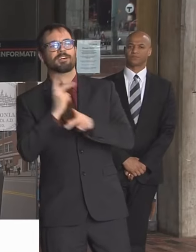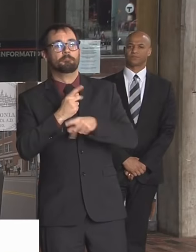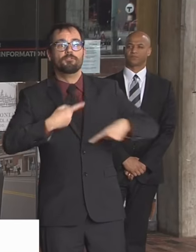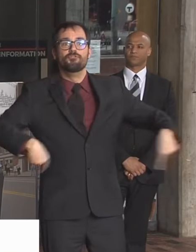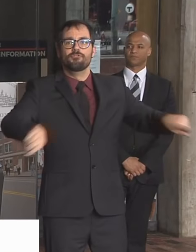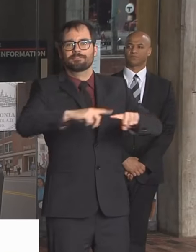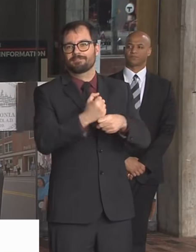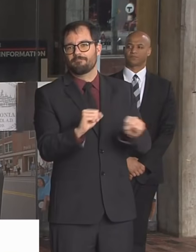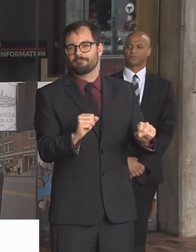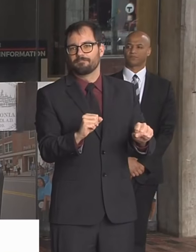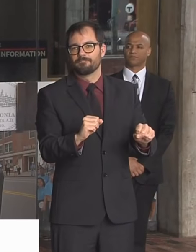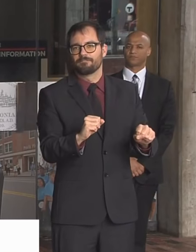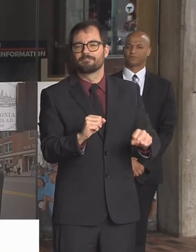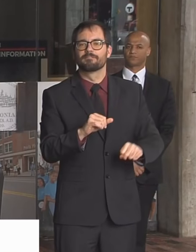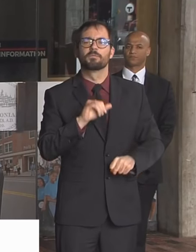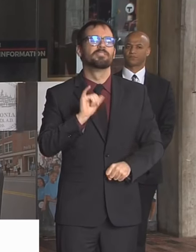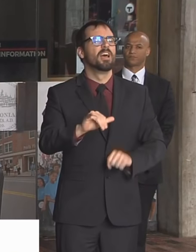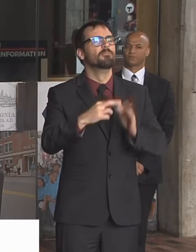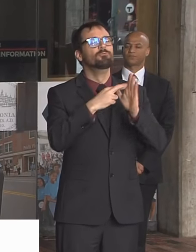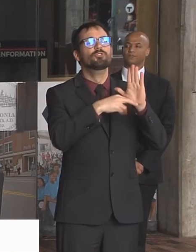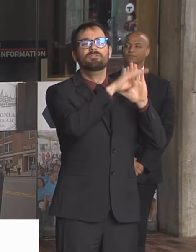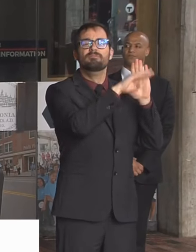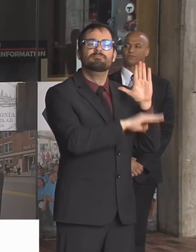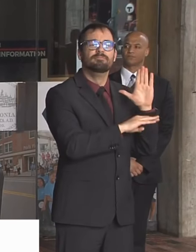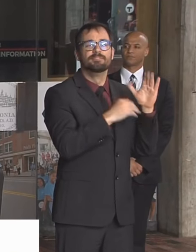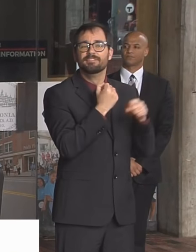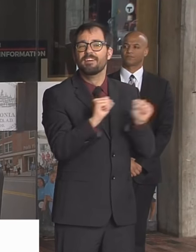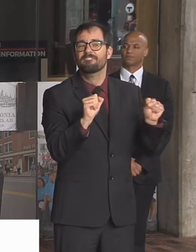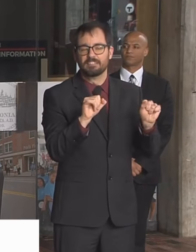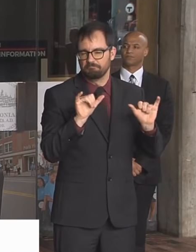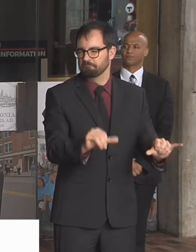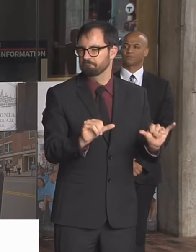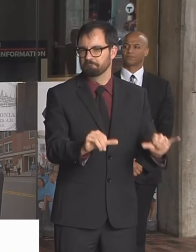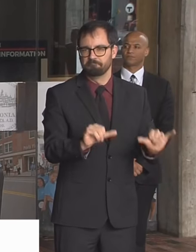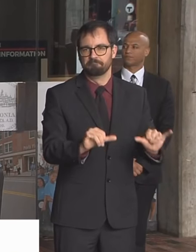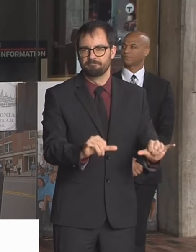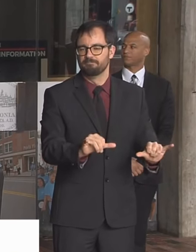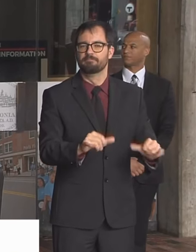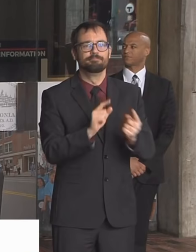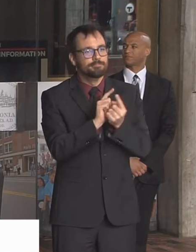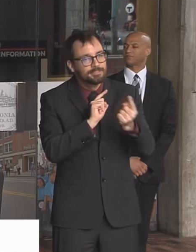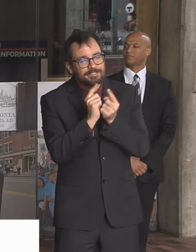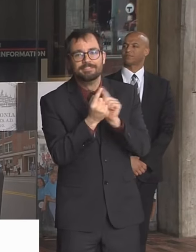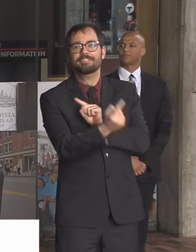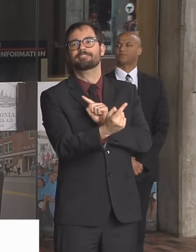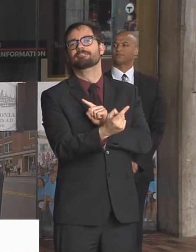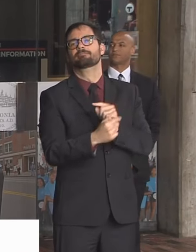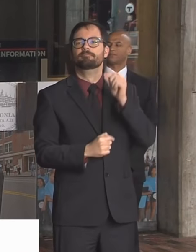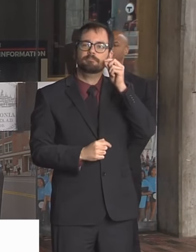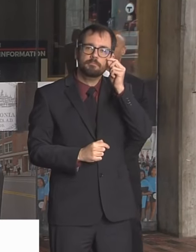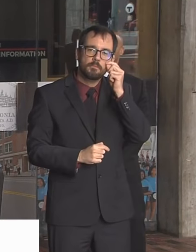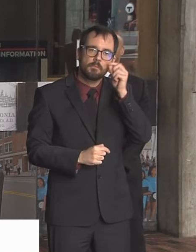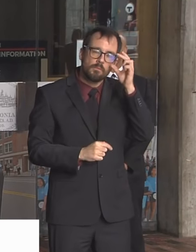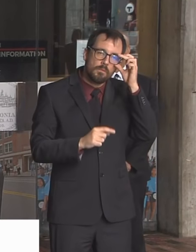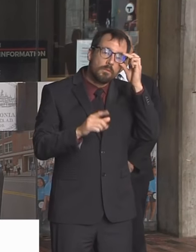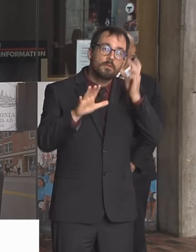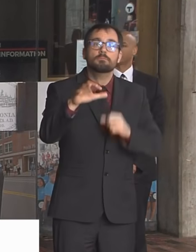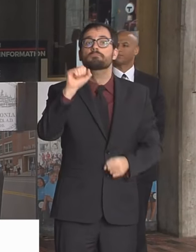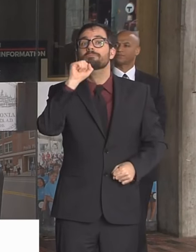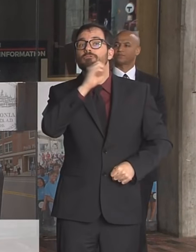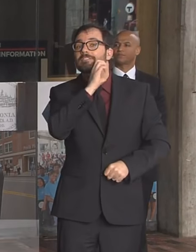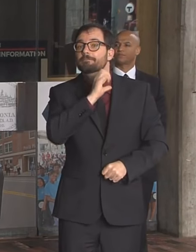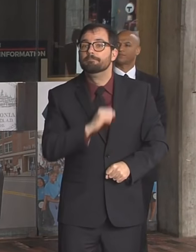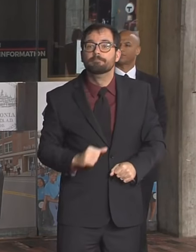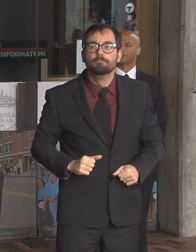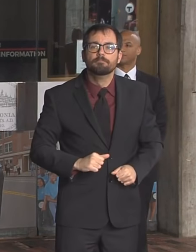doing everything we can to make sure we have physical distancing. For our seniors, our Aid Strong Commission is here for you. Staff is reaching out